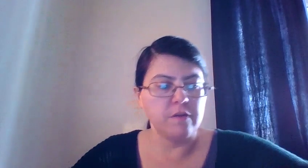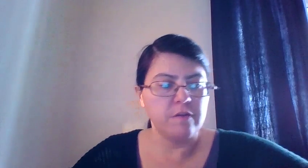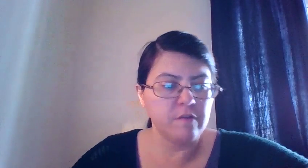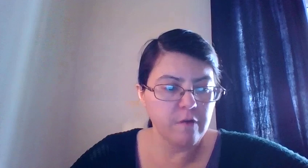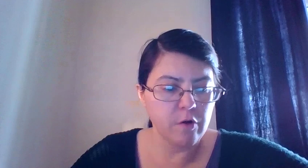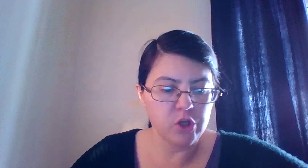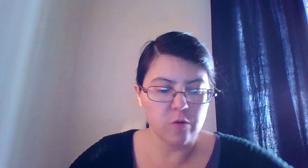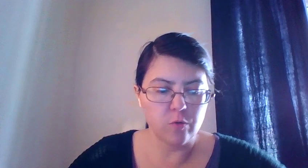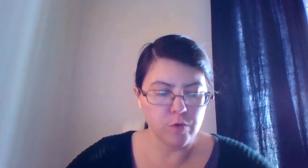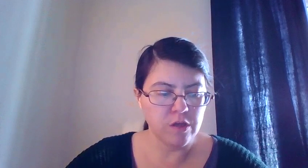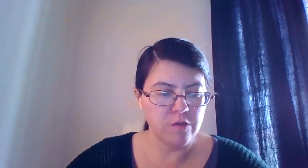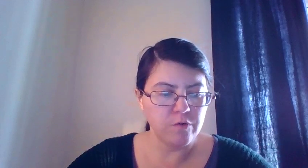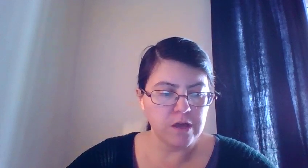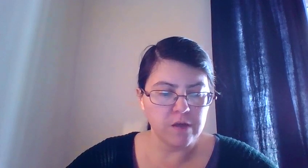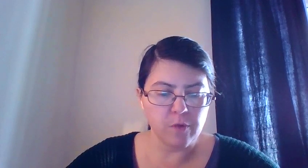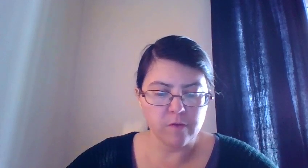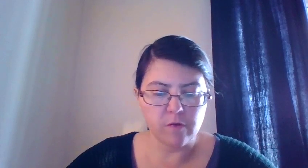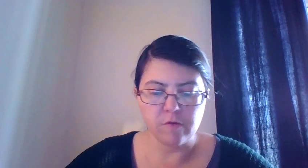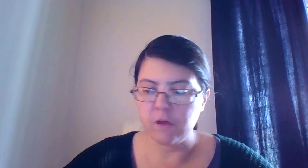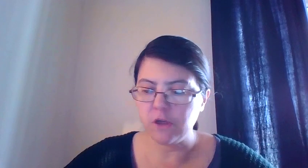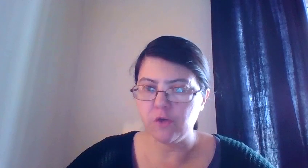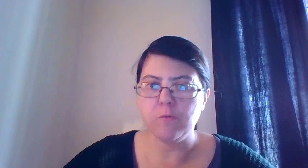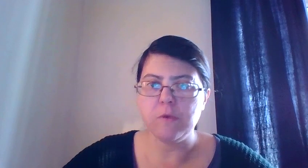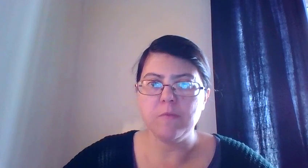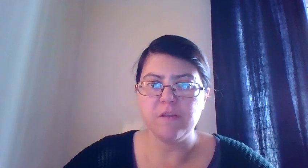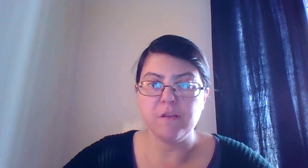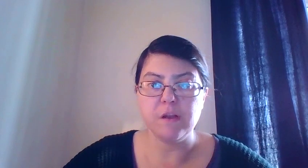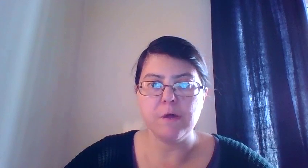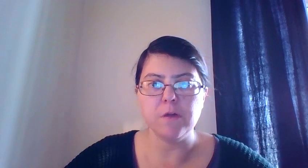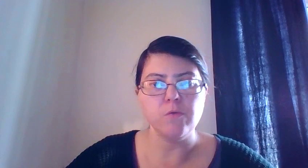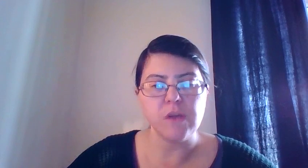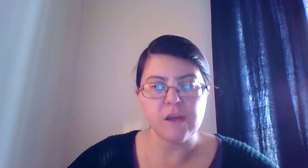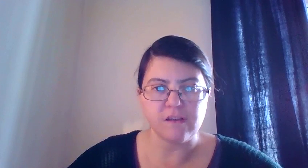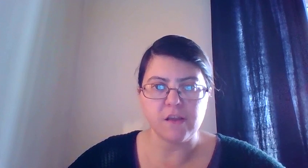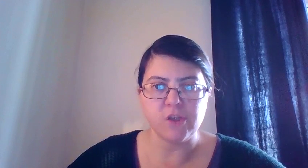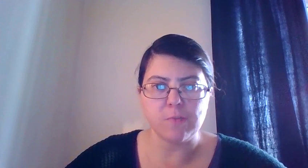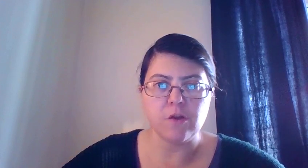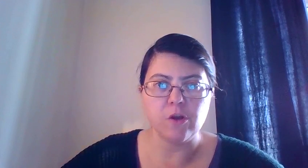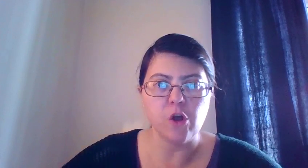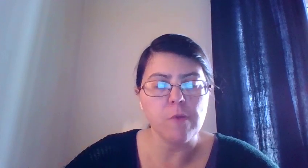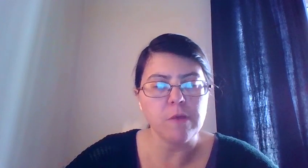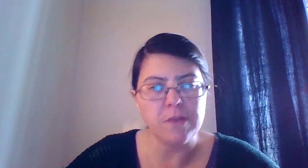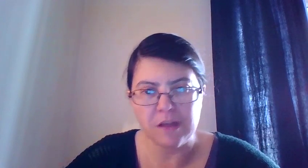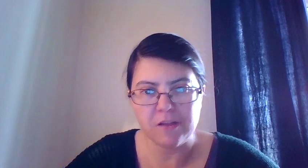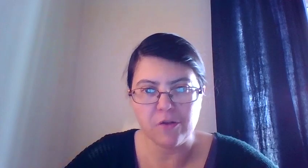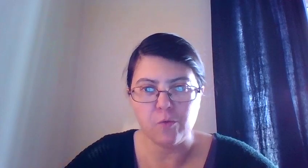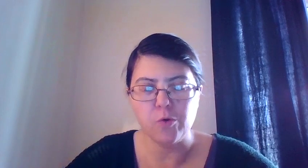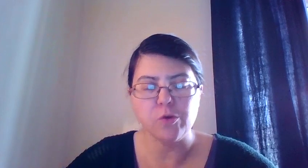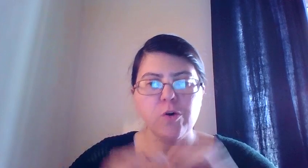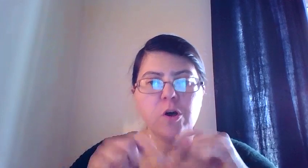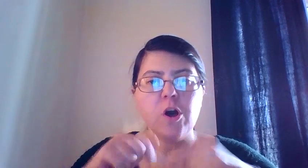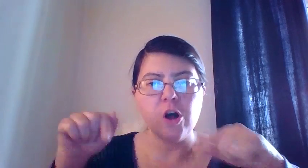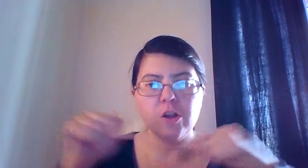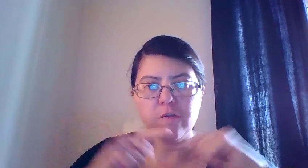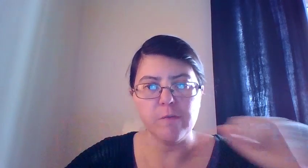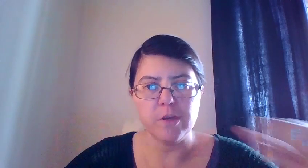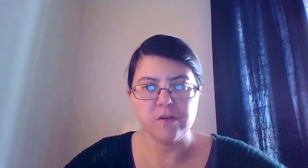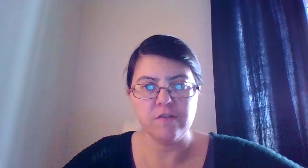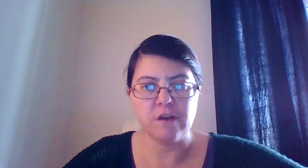is a very general reading. If you'd like a private consultation with me, please send an email to duniaza.gmail.com. I'd be delighted to work with you. All the information are